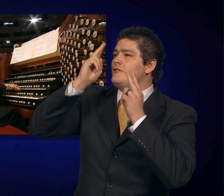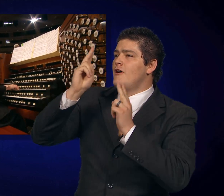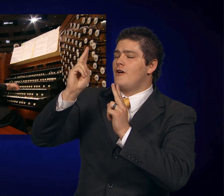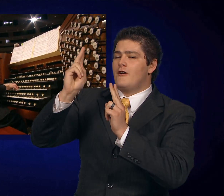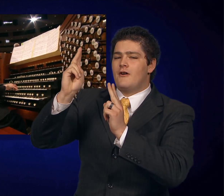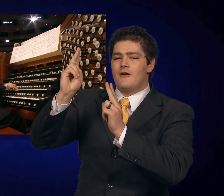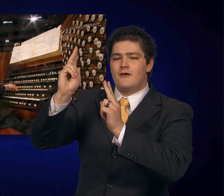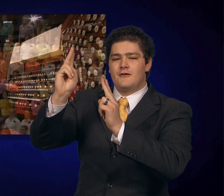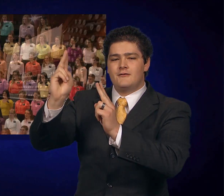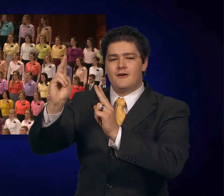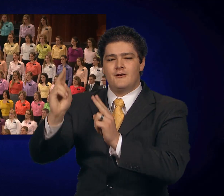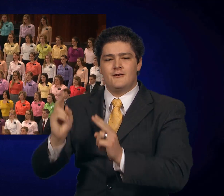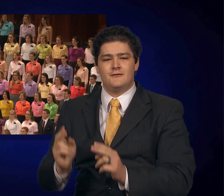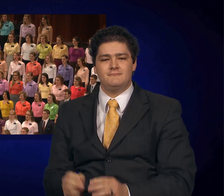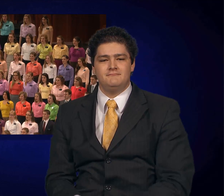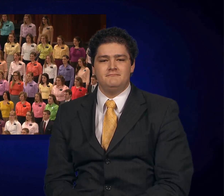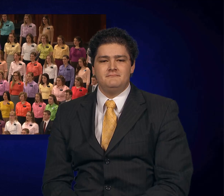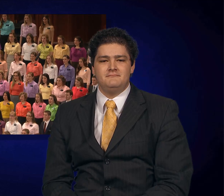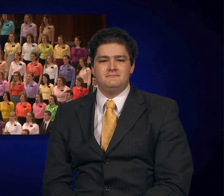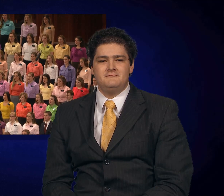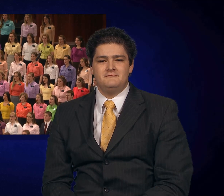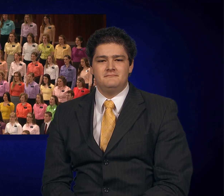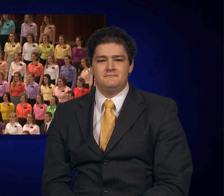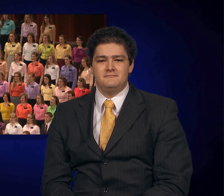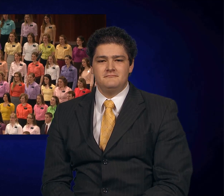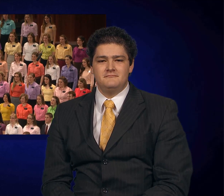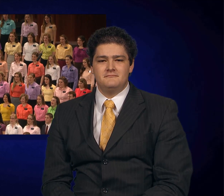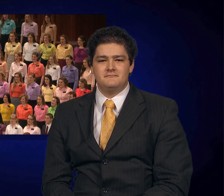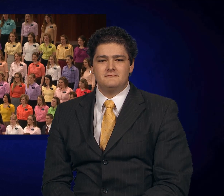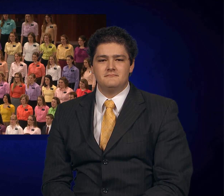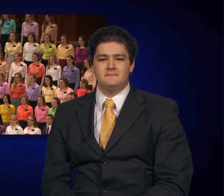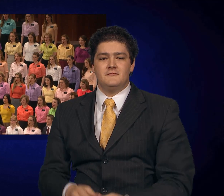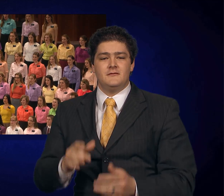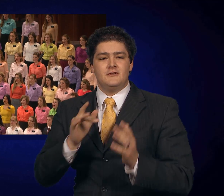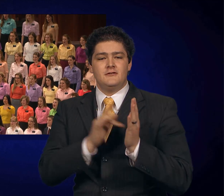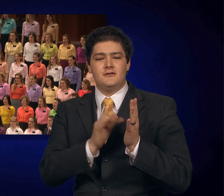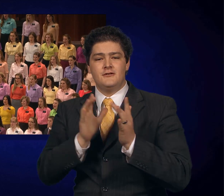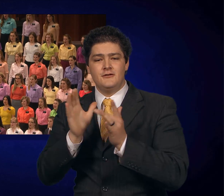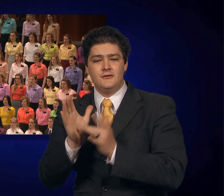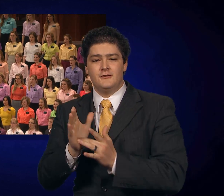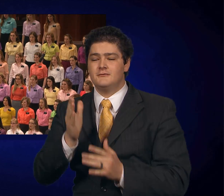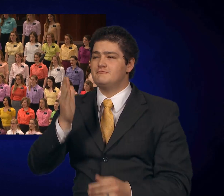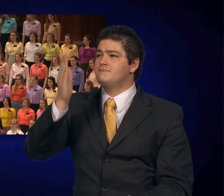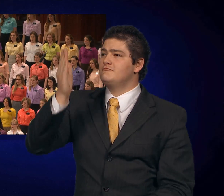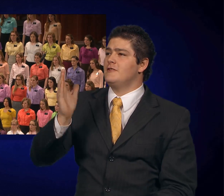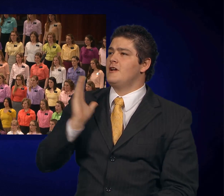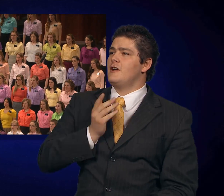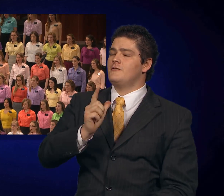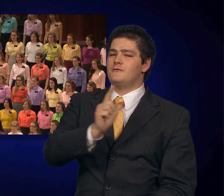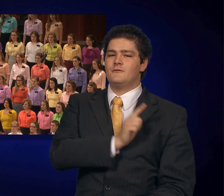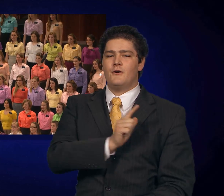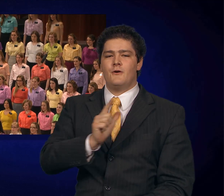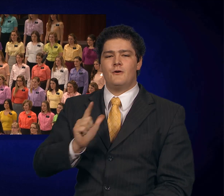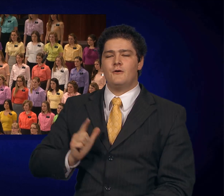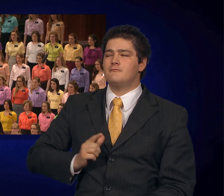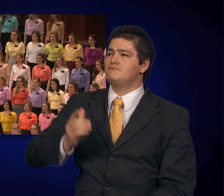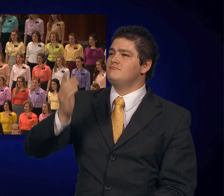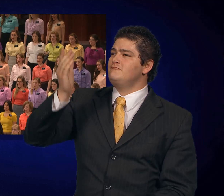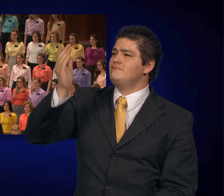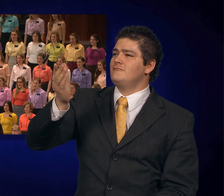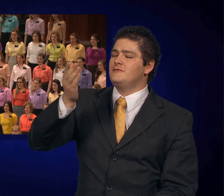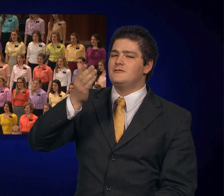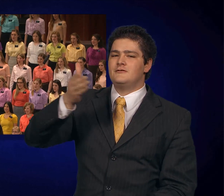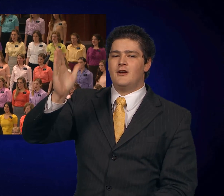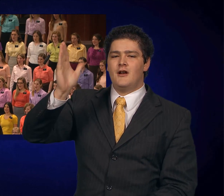Jesus, our Lord and God, for sin's